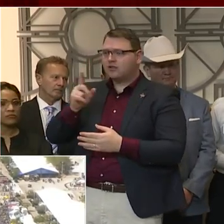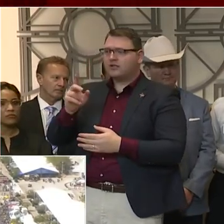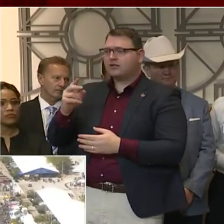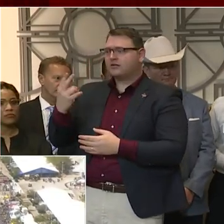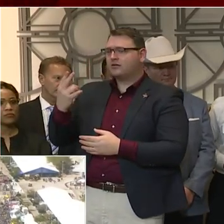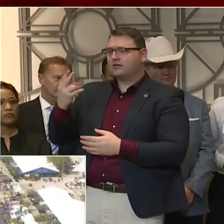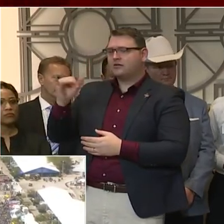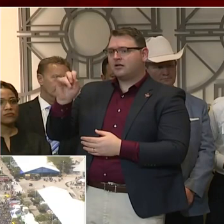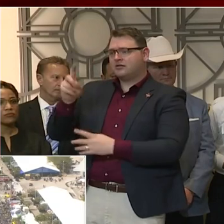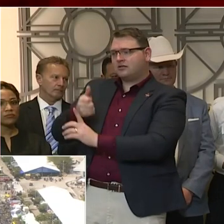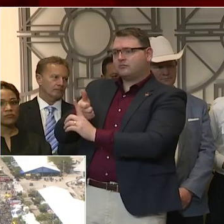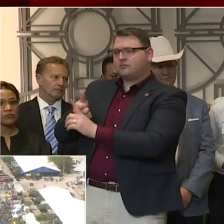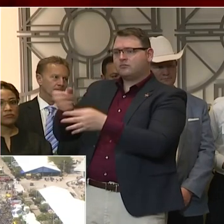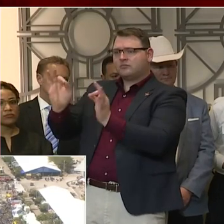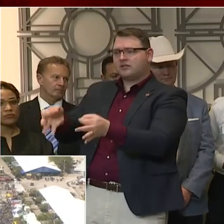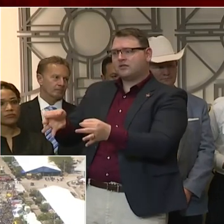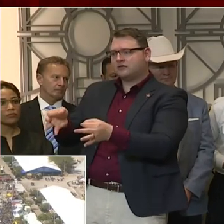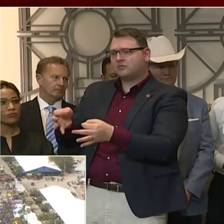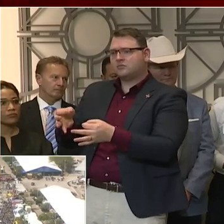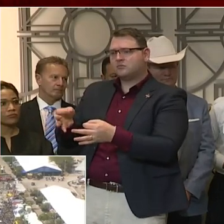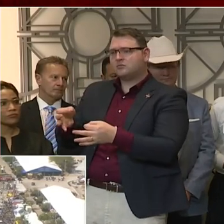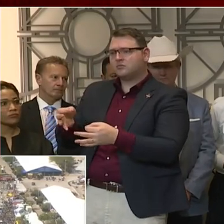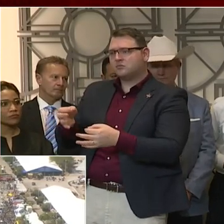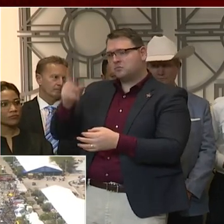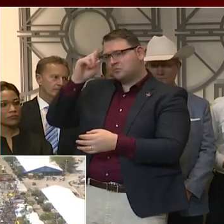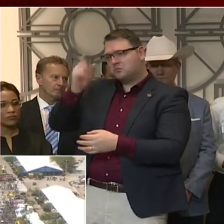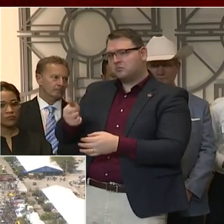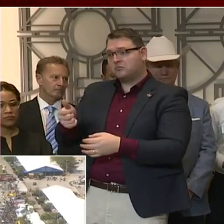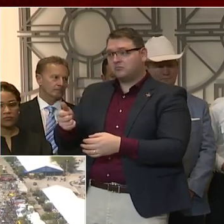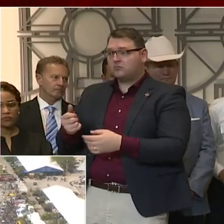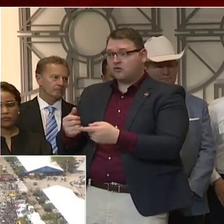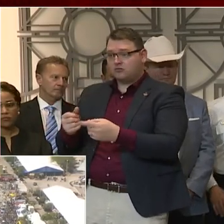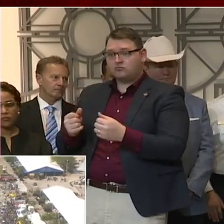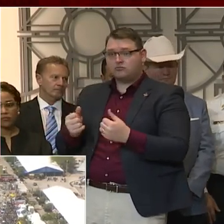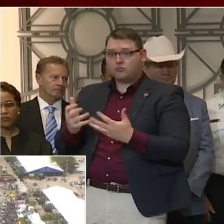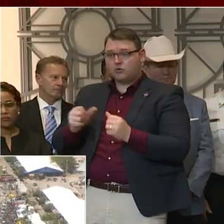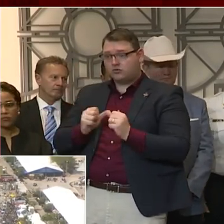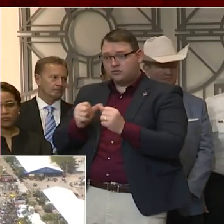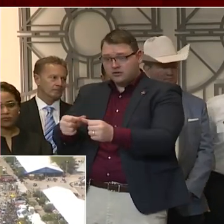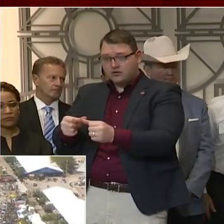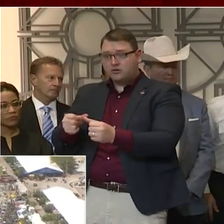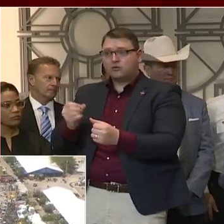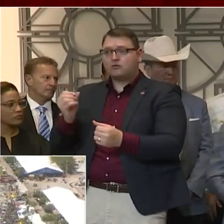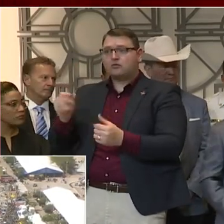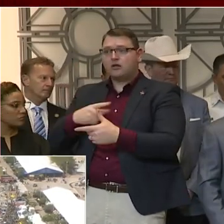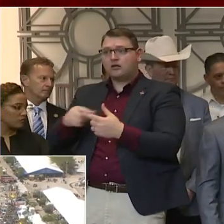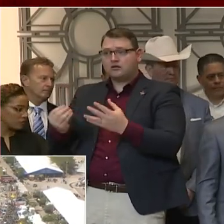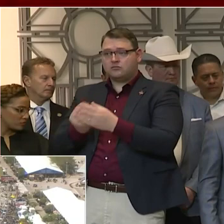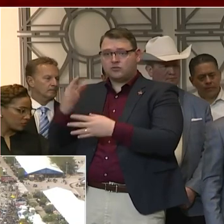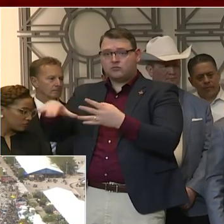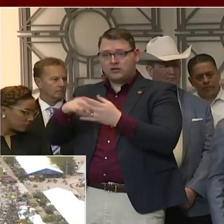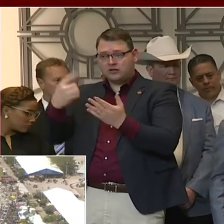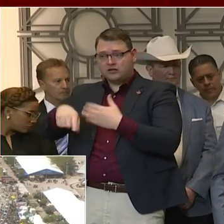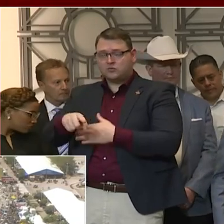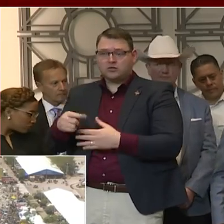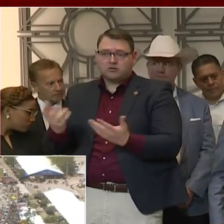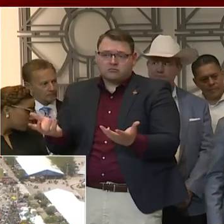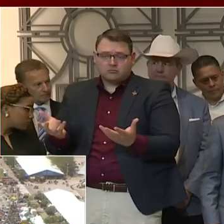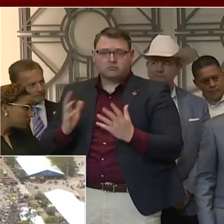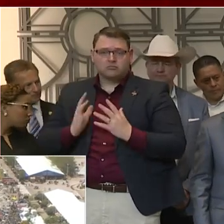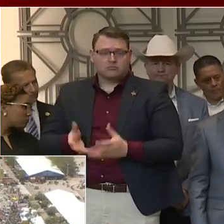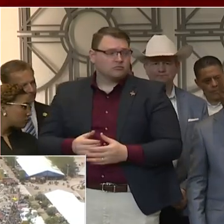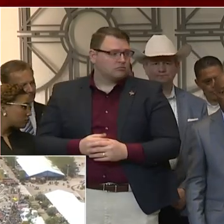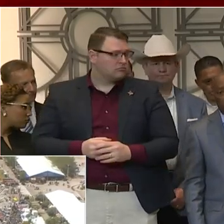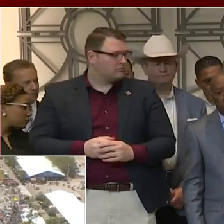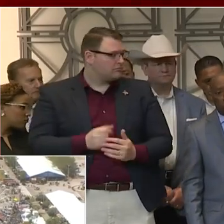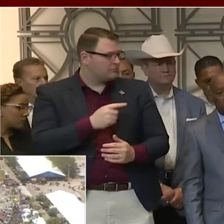continue out the rest of the week and then they'll be on spring break next week, I think that would be consistent. If I might add, Mayor, so with all of the school districts,